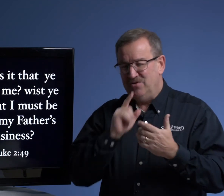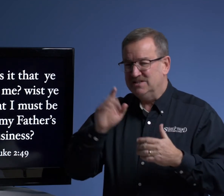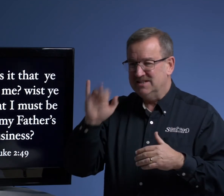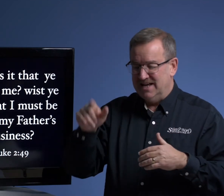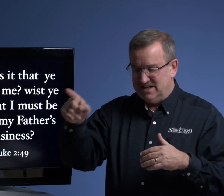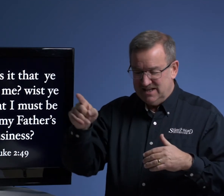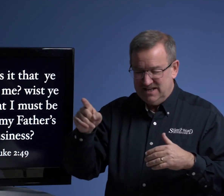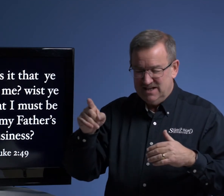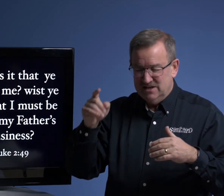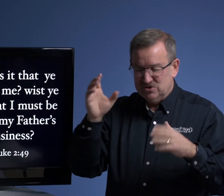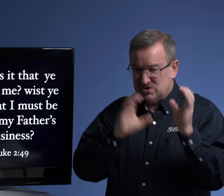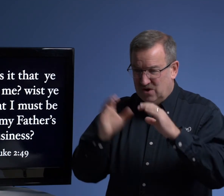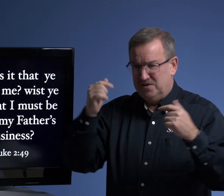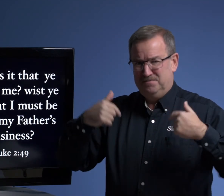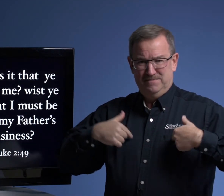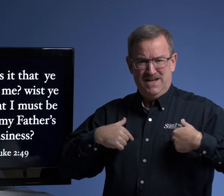is it that ye sought me?